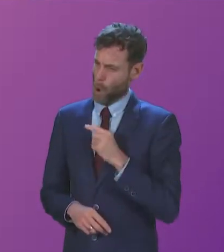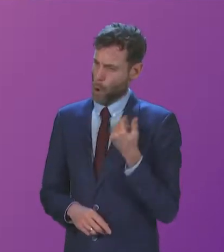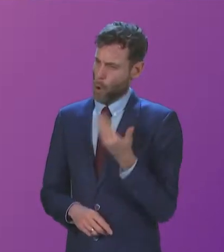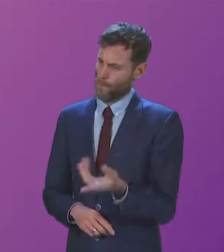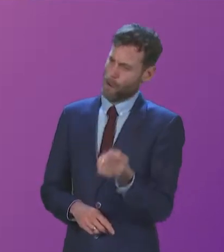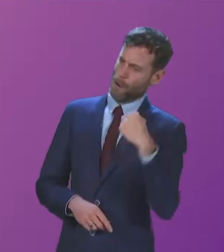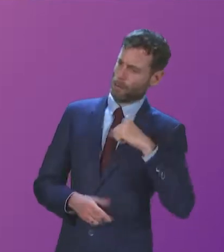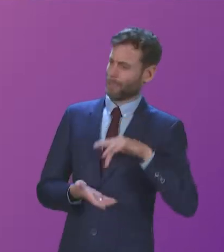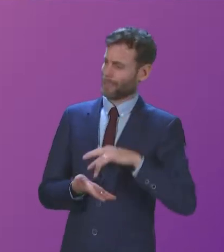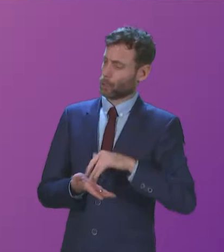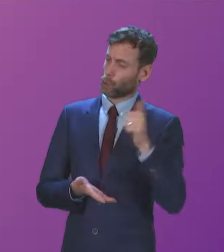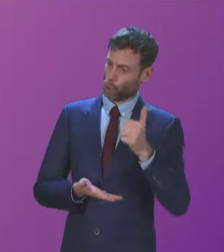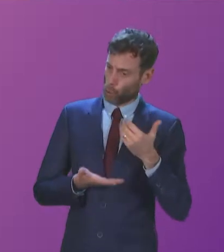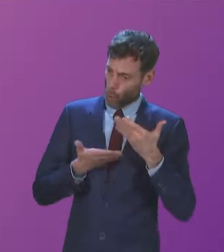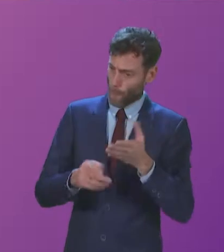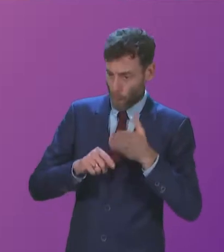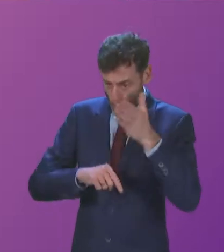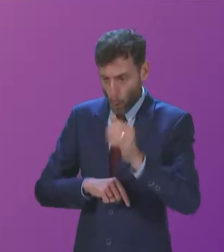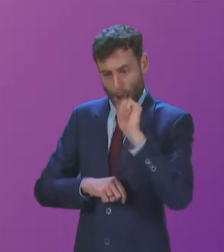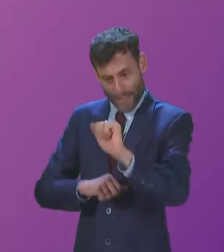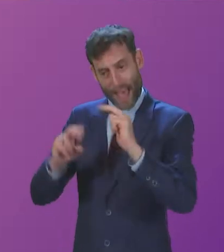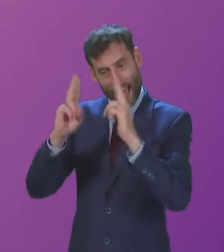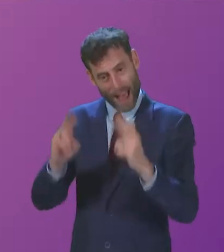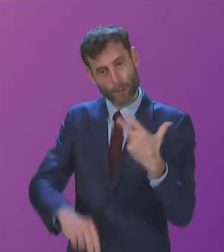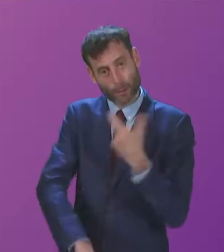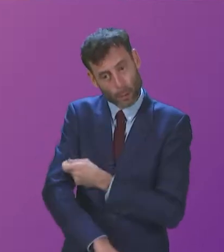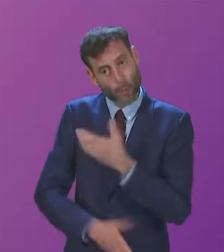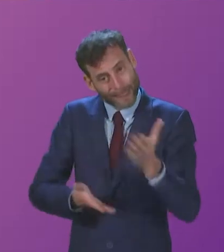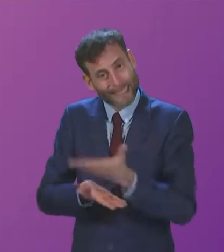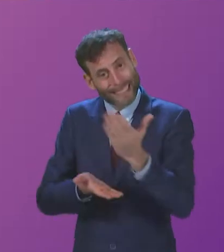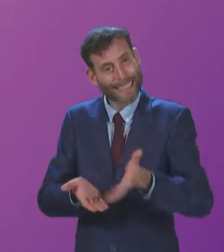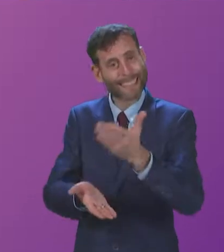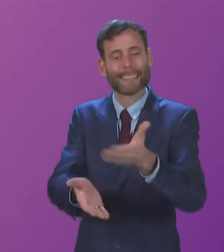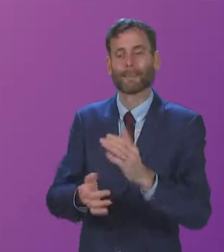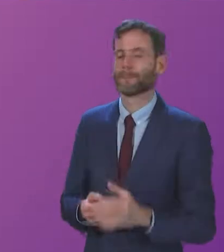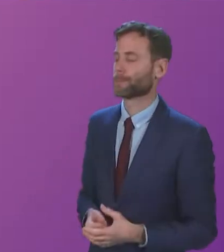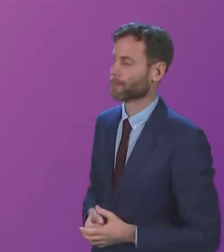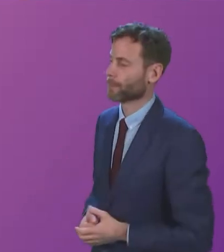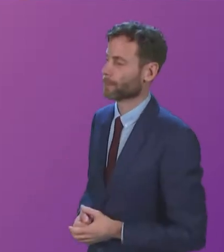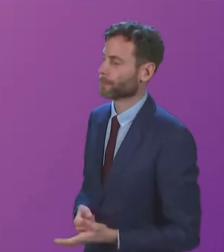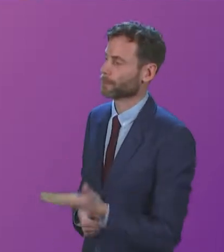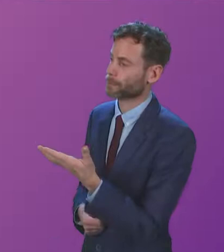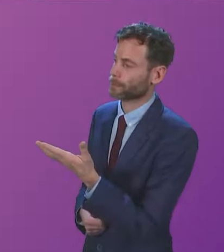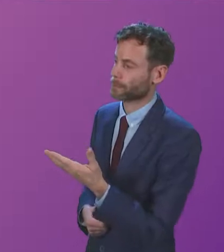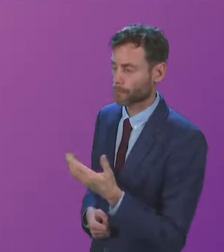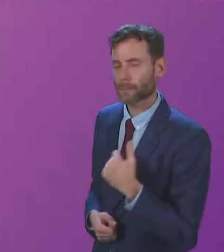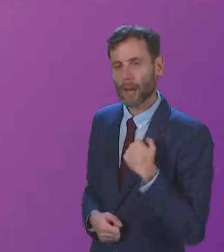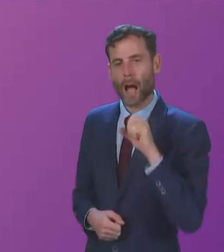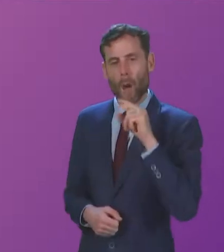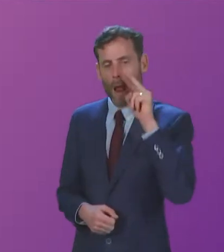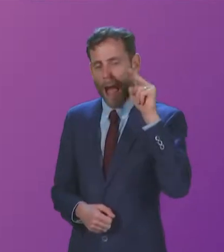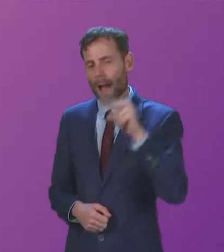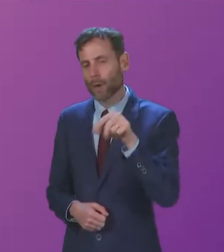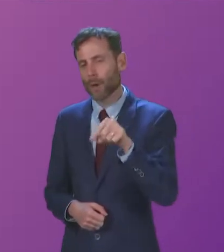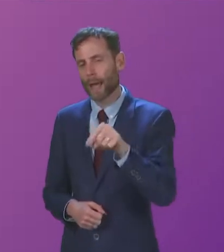support that can be provided to NHS Lanarkshire to help work through the backlog? Cabinet Secretary. Yes, I will, of course, look at any